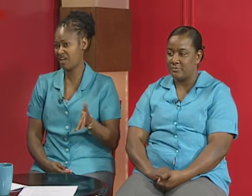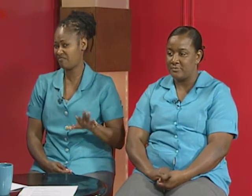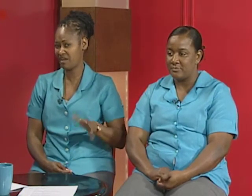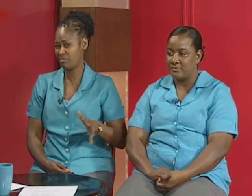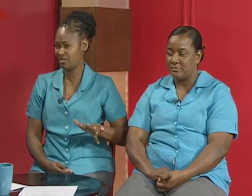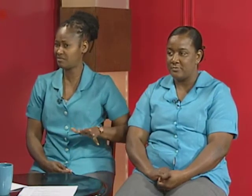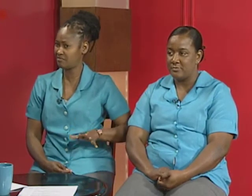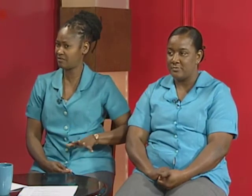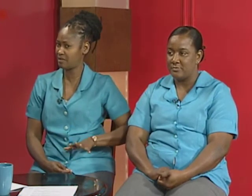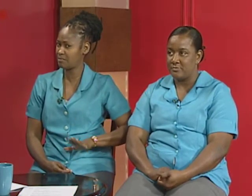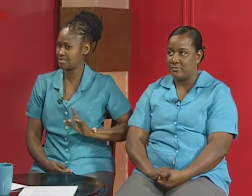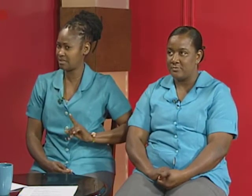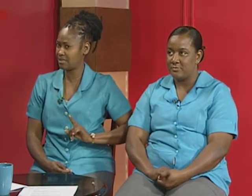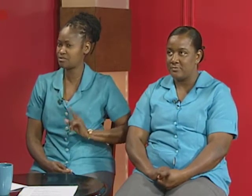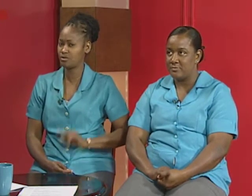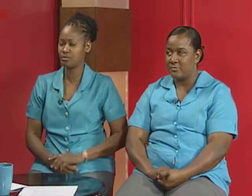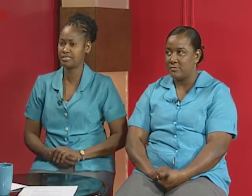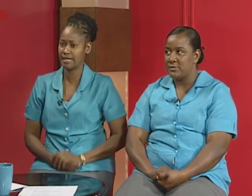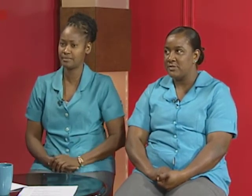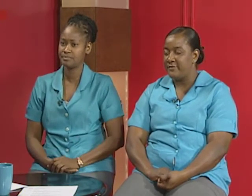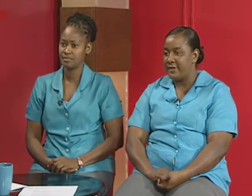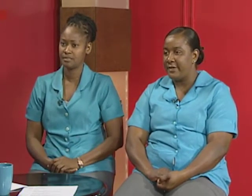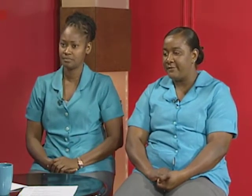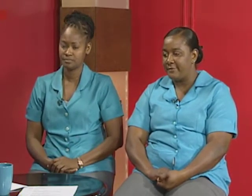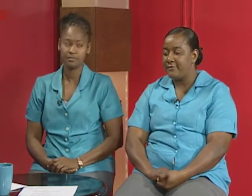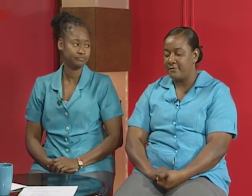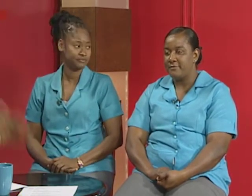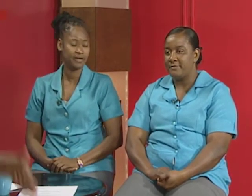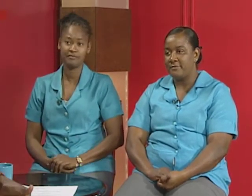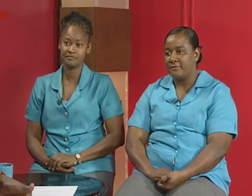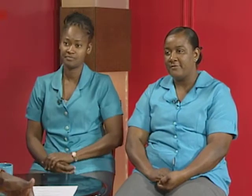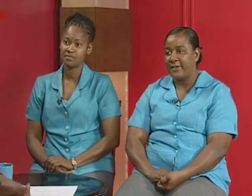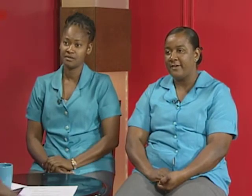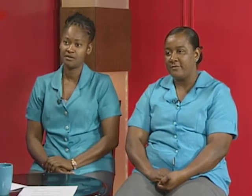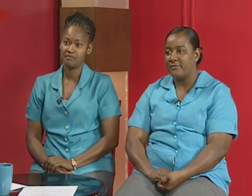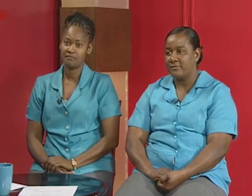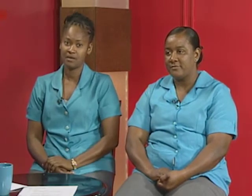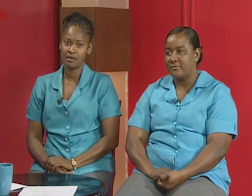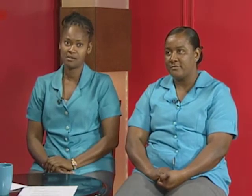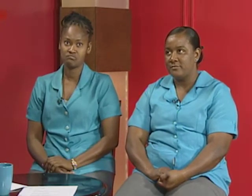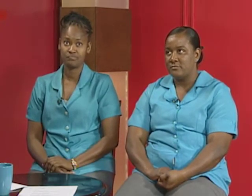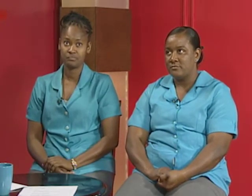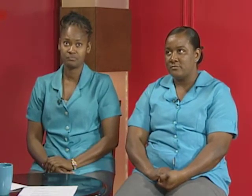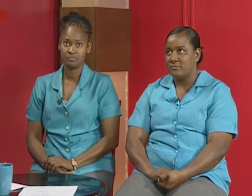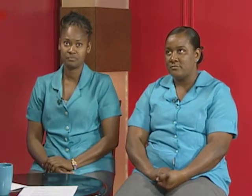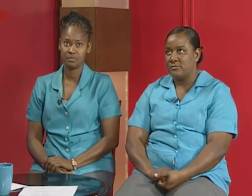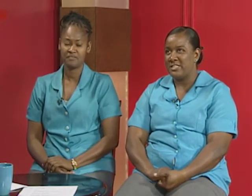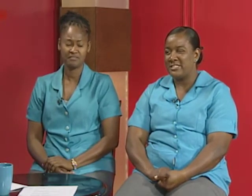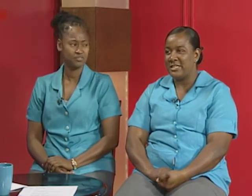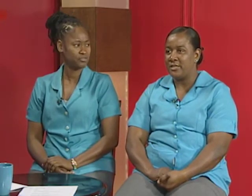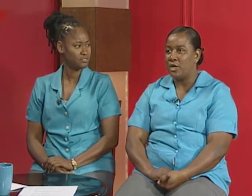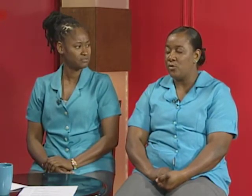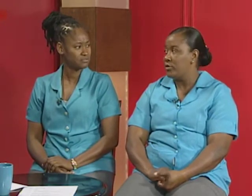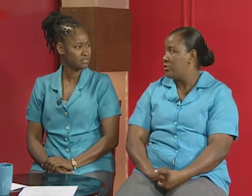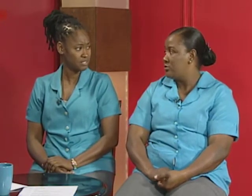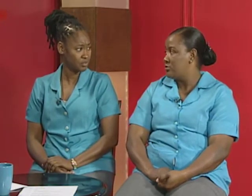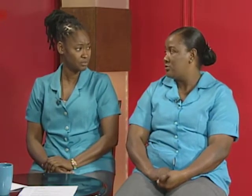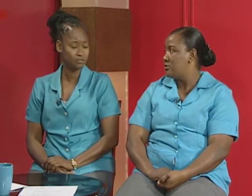i believe if i'm not mistaken i'm sure about the time five five five five um um probably five thirty it's an hour okay